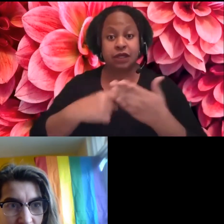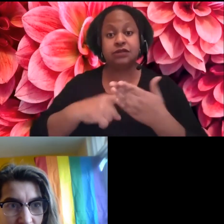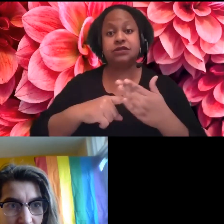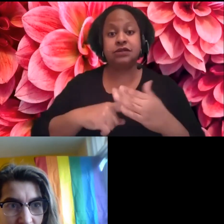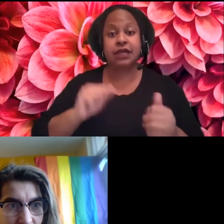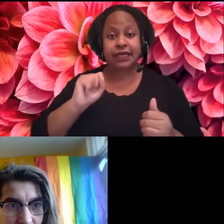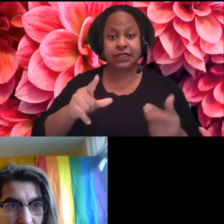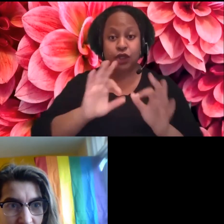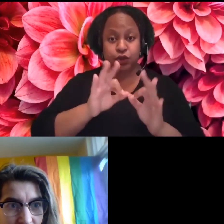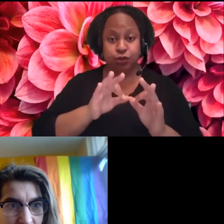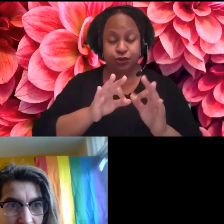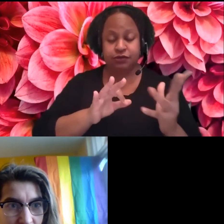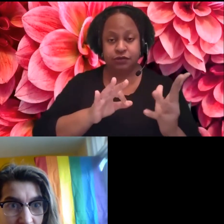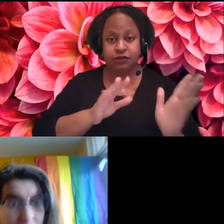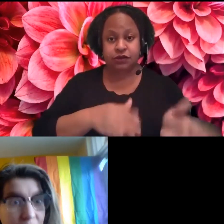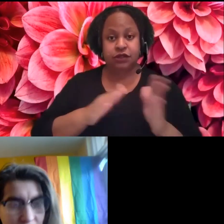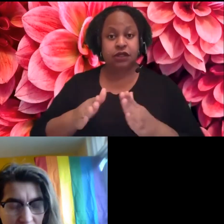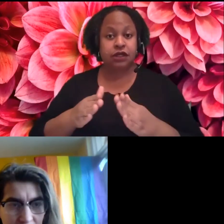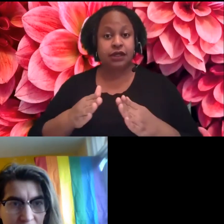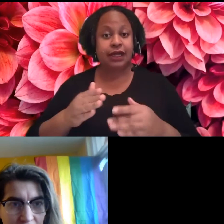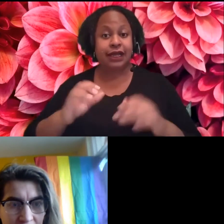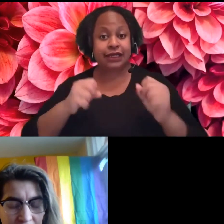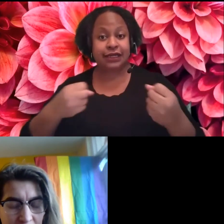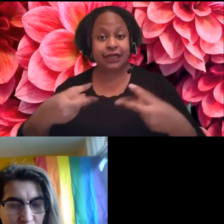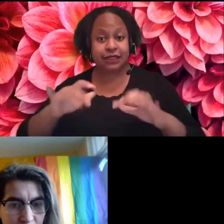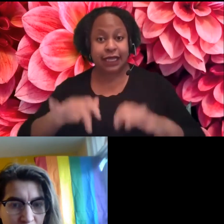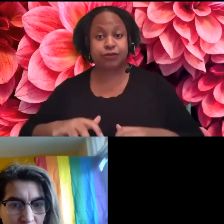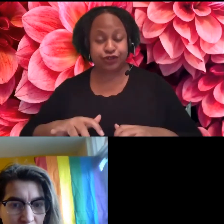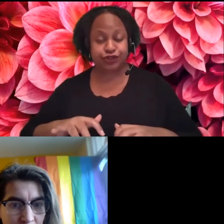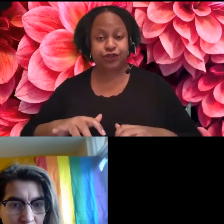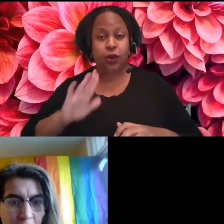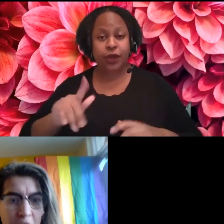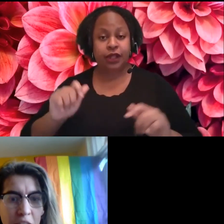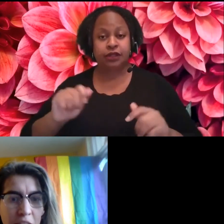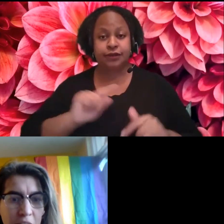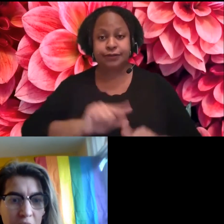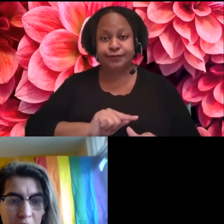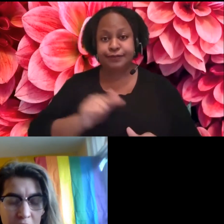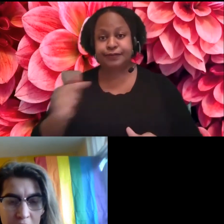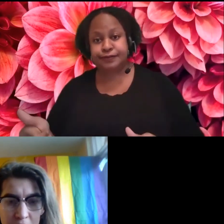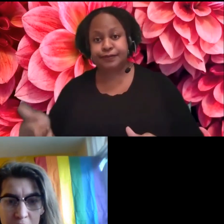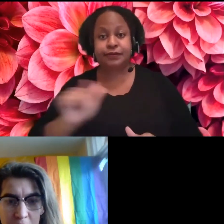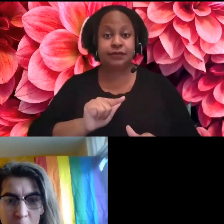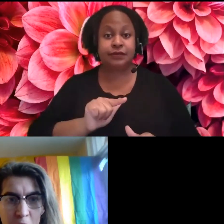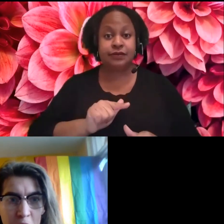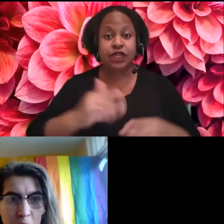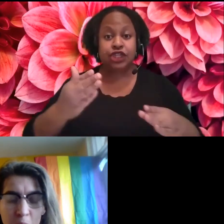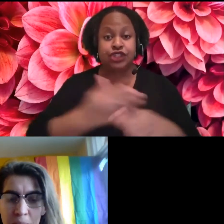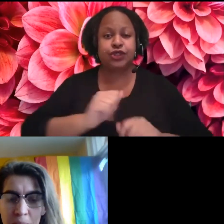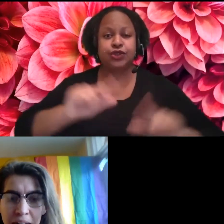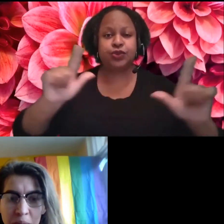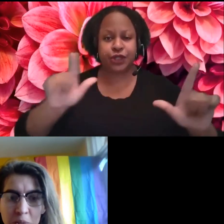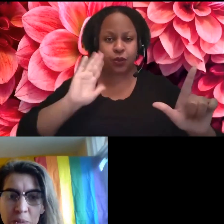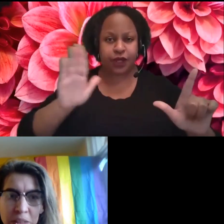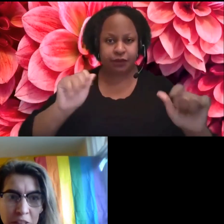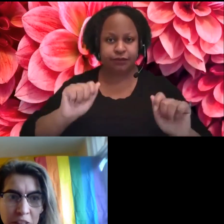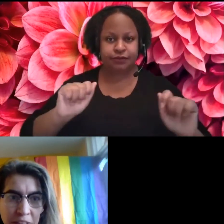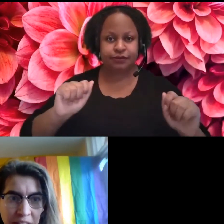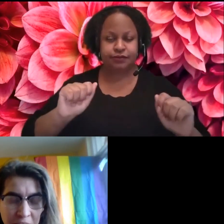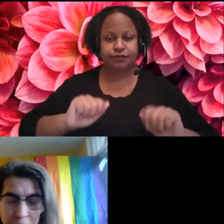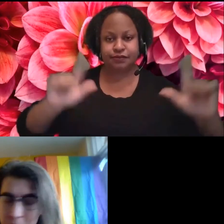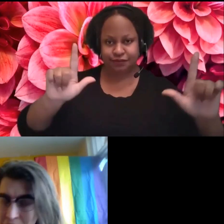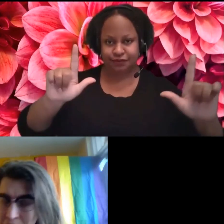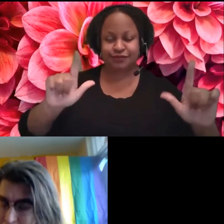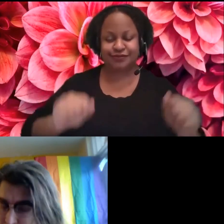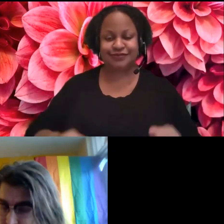will be, uh, switching who is sharing the screens. Yes. We're trying more new. We're, we're being equitable and